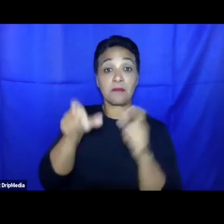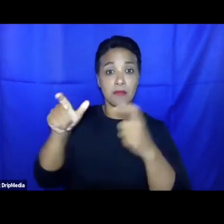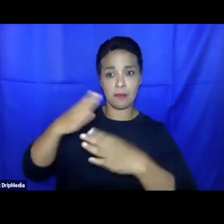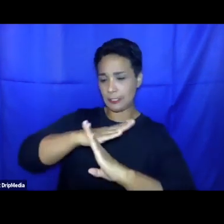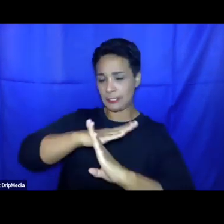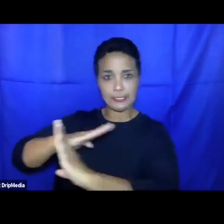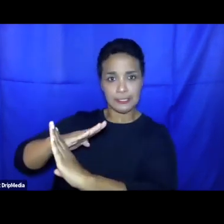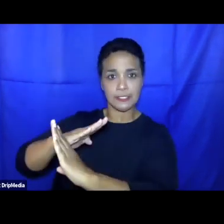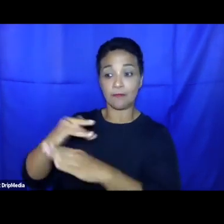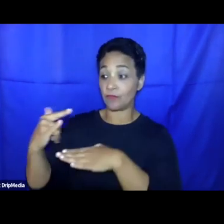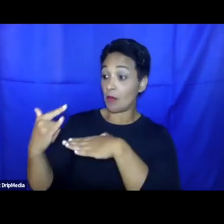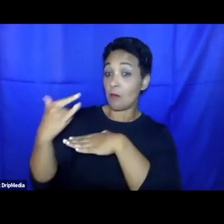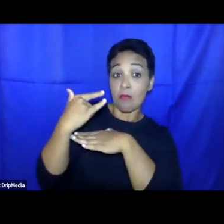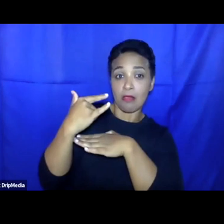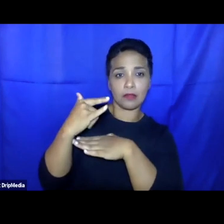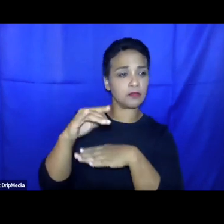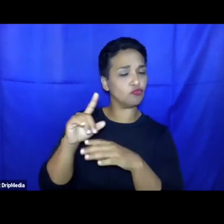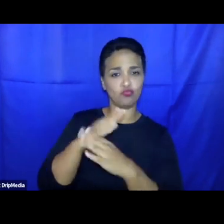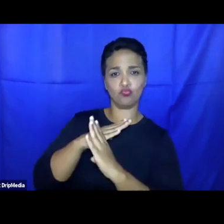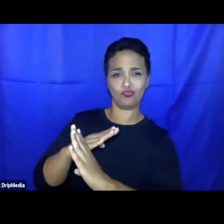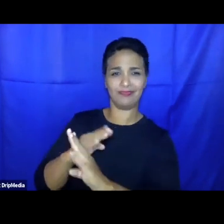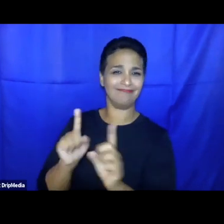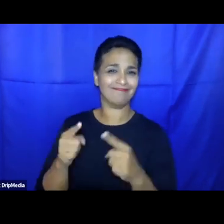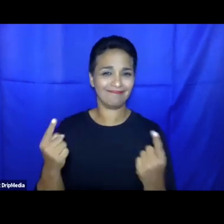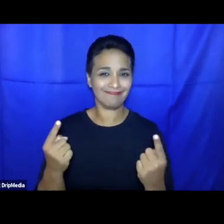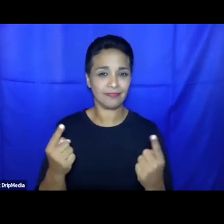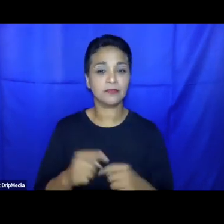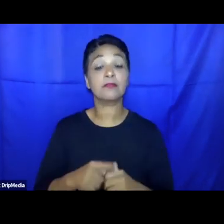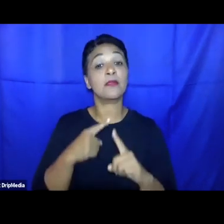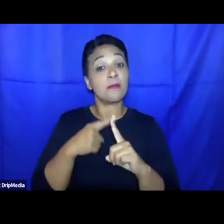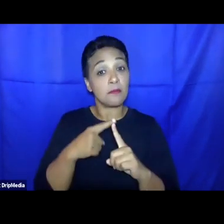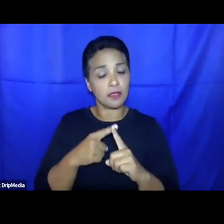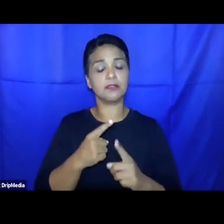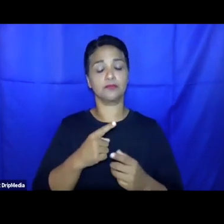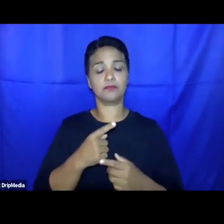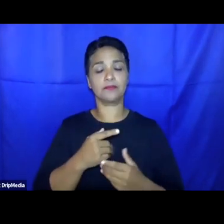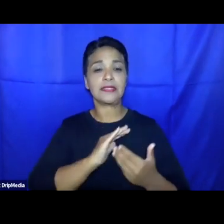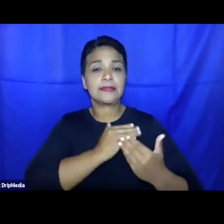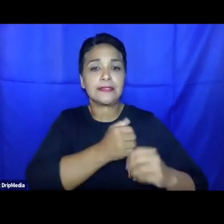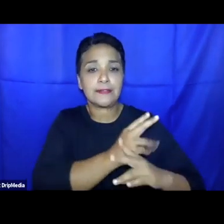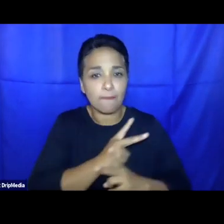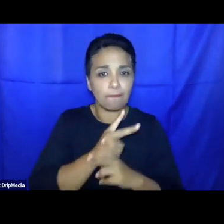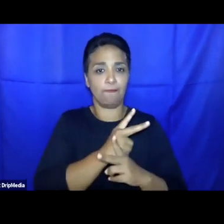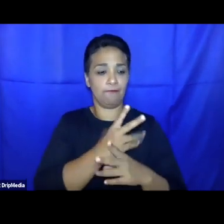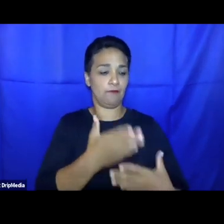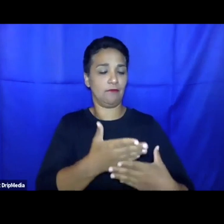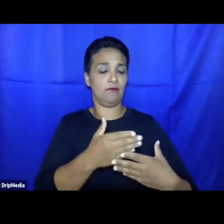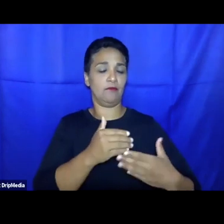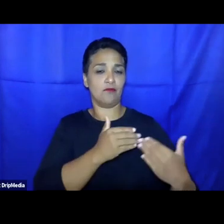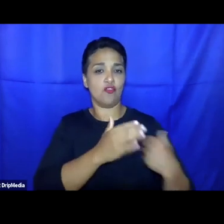destined for Canada. And in the case of the Safe Third Country Agreement, which I'll discuss in a moment, preventing them from crossing the border from the United